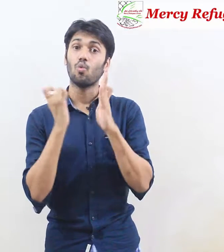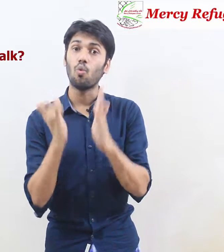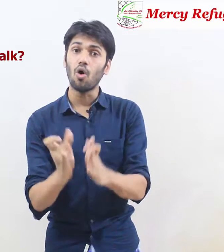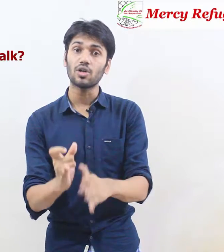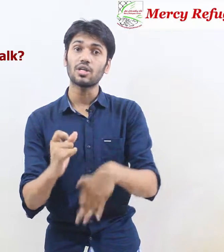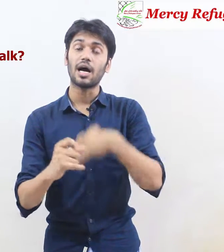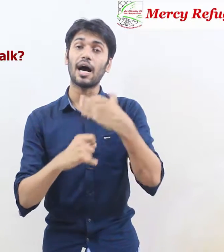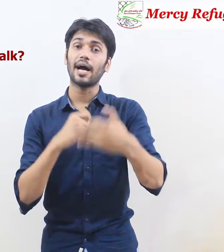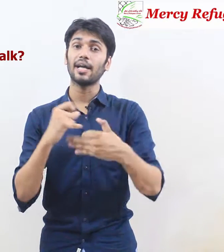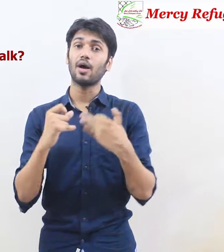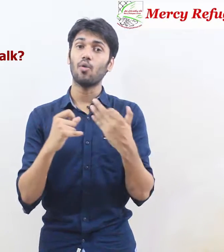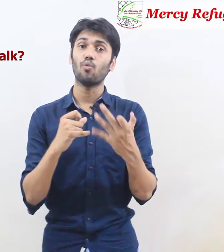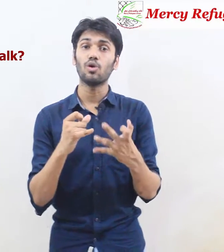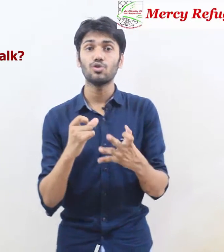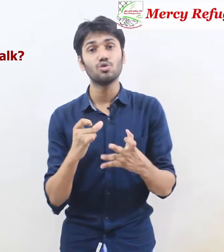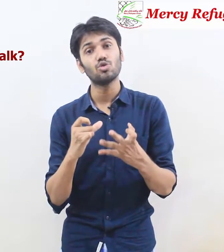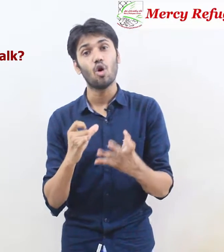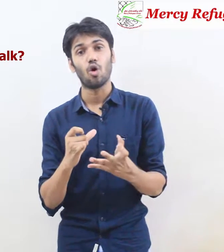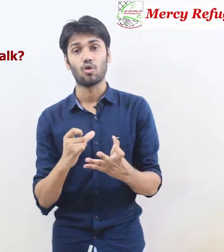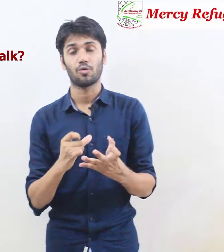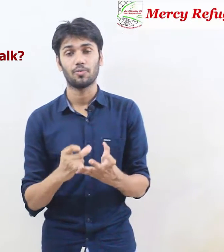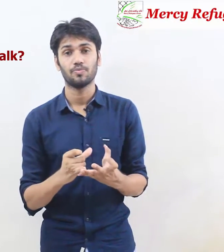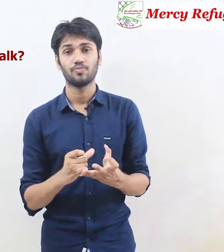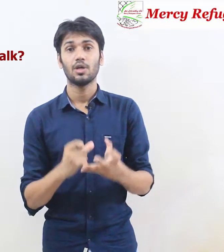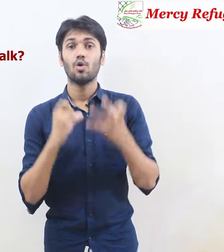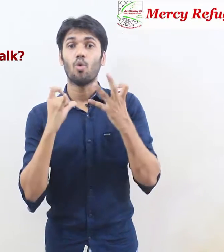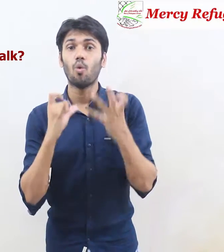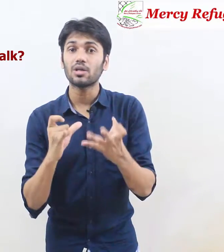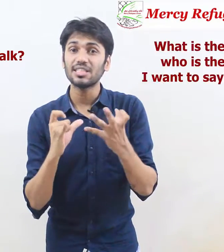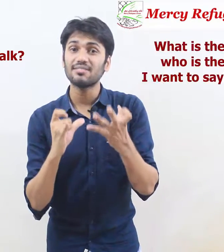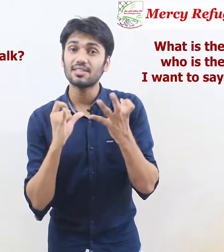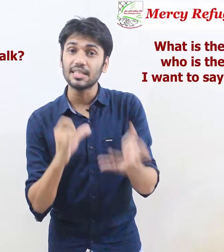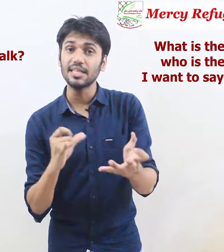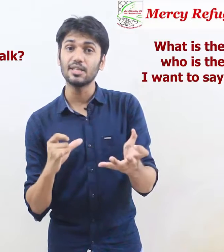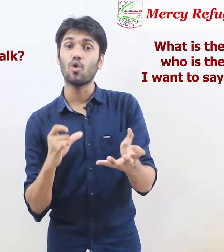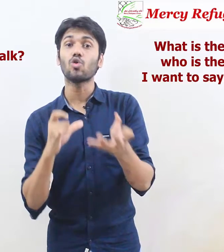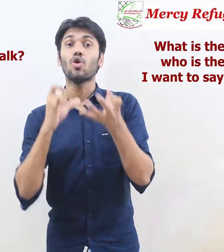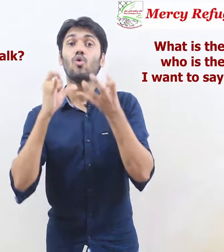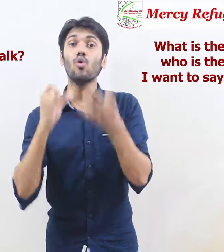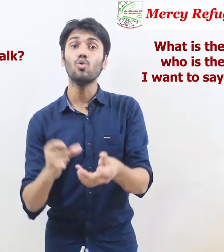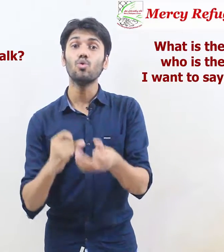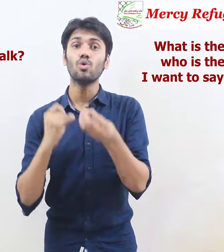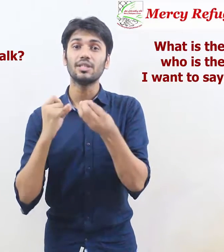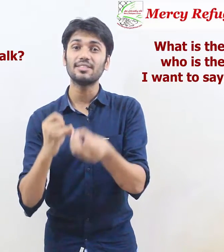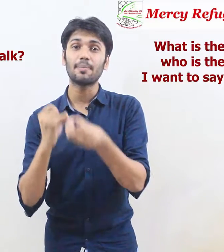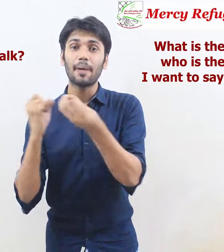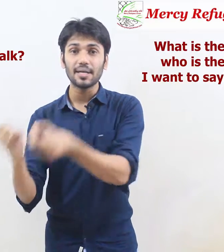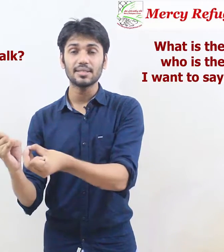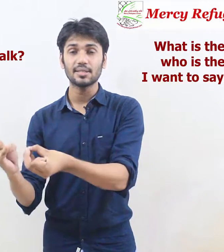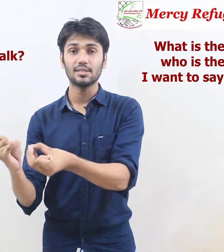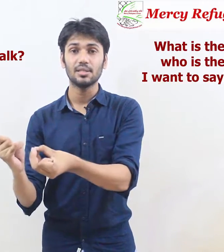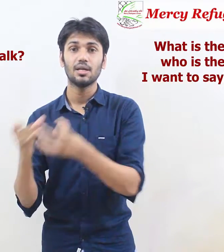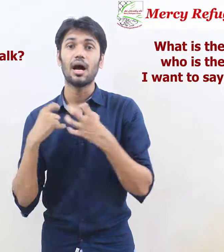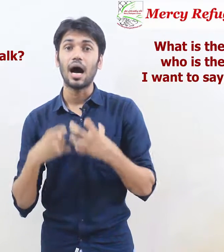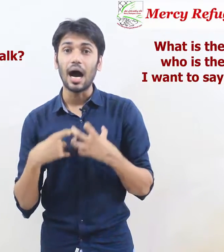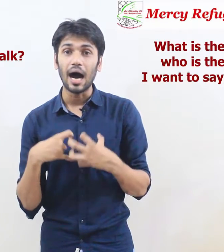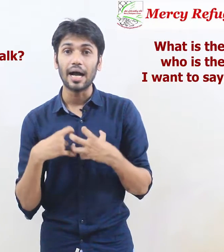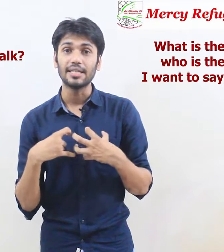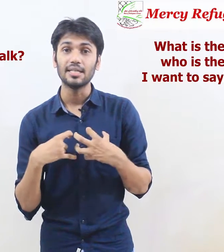what I want to talk what is the thing or who is the person I